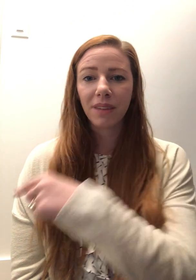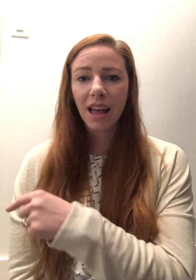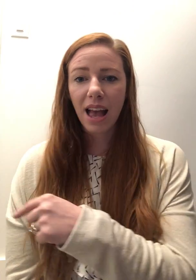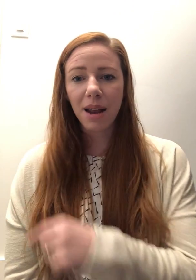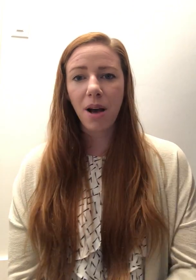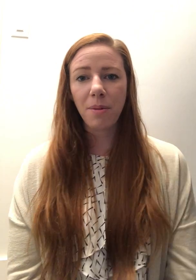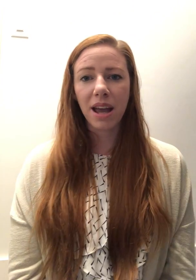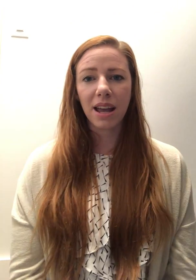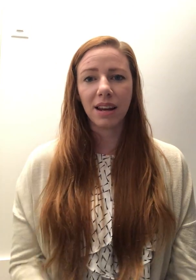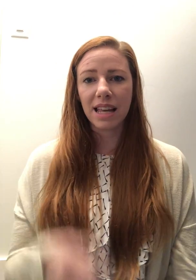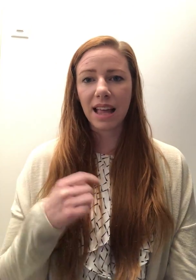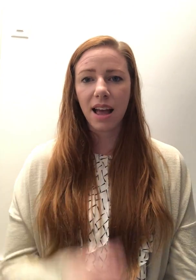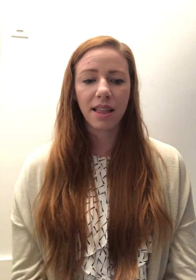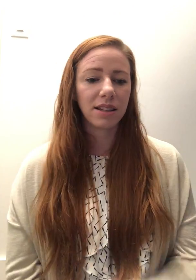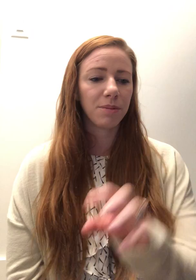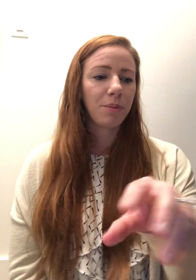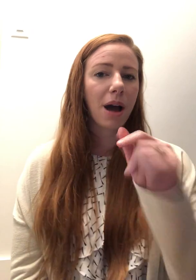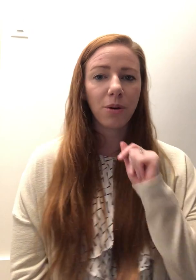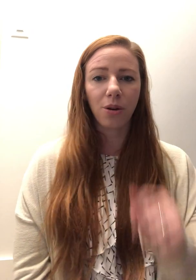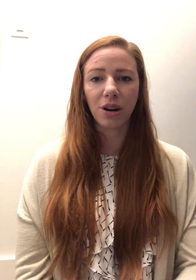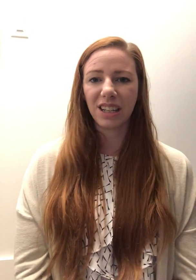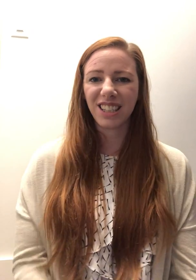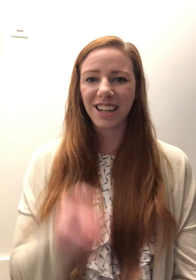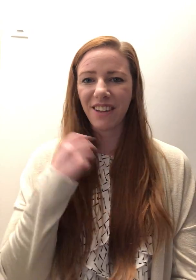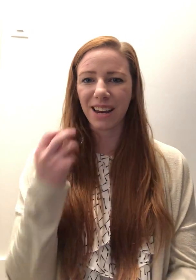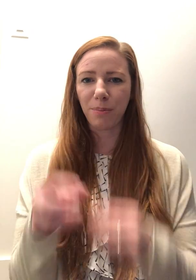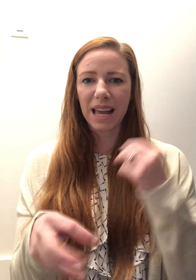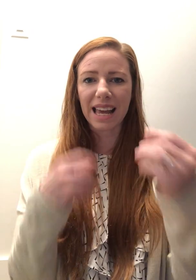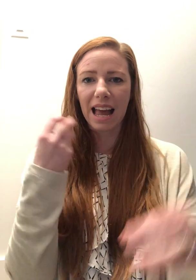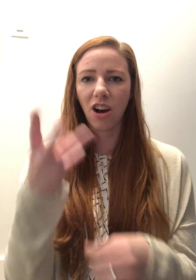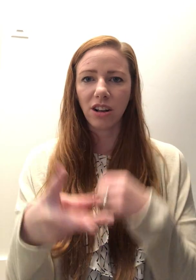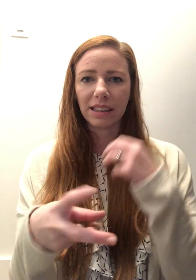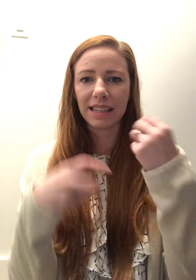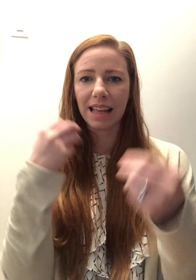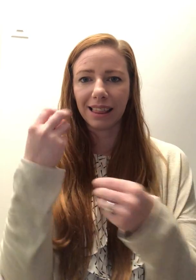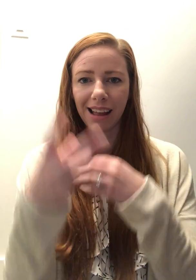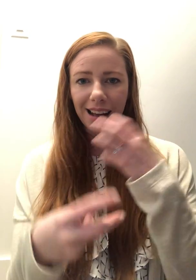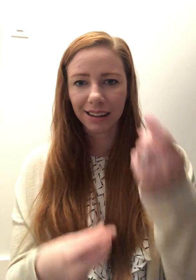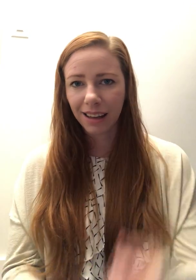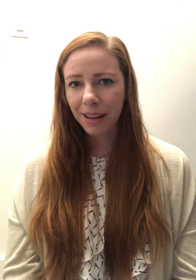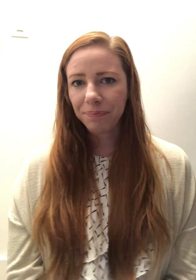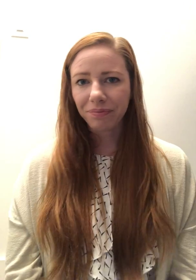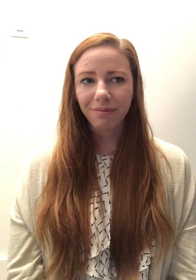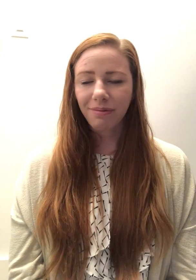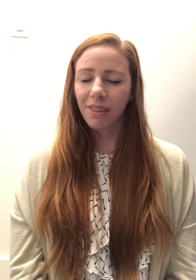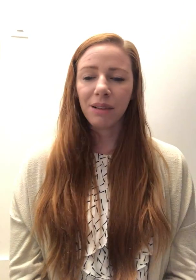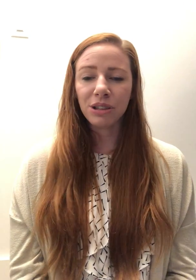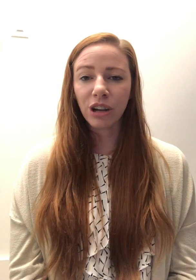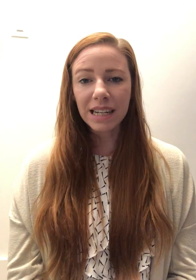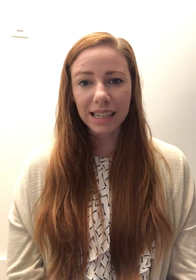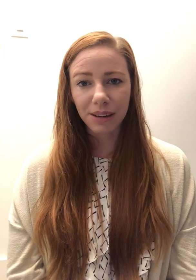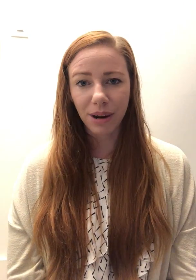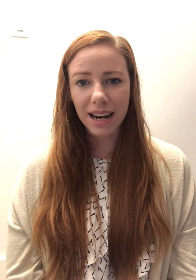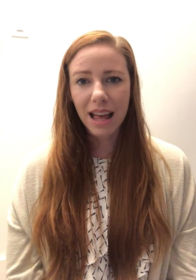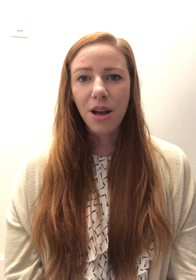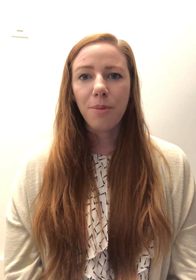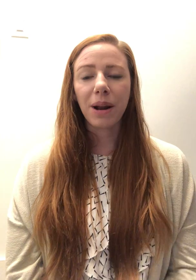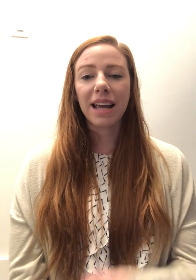edamame and eat that and then some popcorn and just stuff I could pick at all day long. It was crazy, right? But I